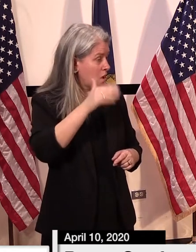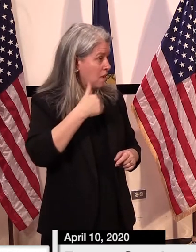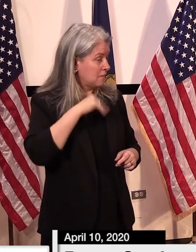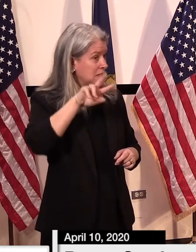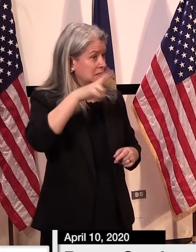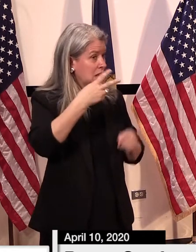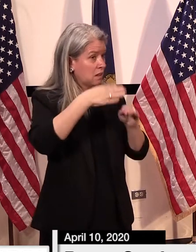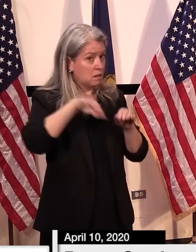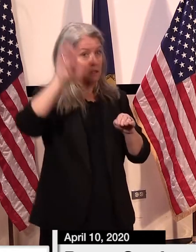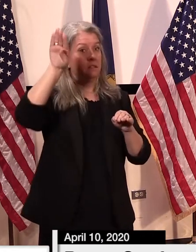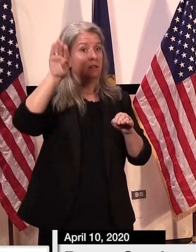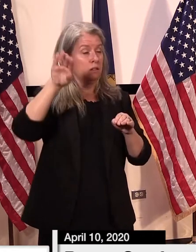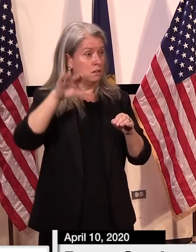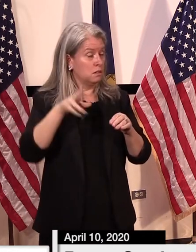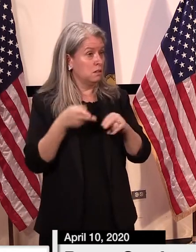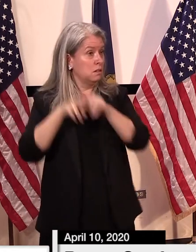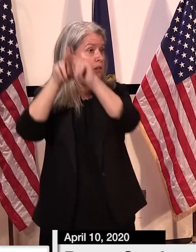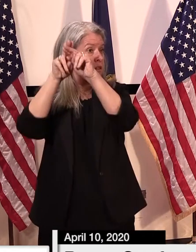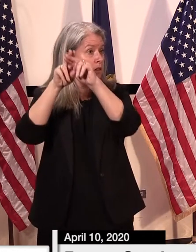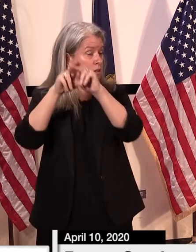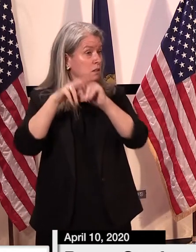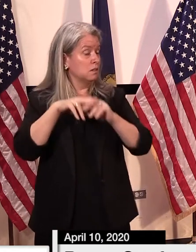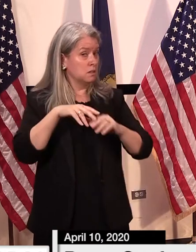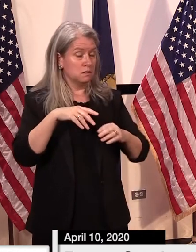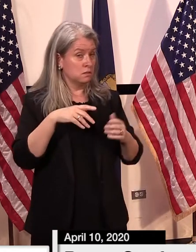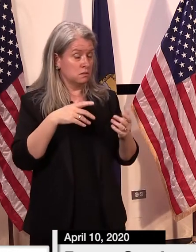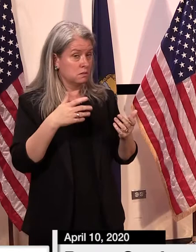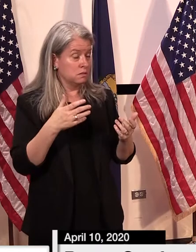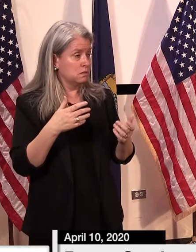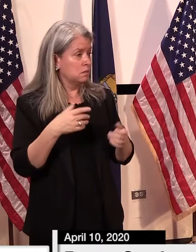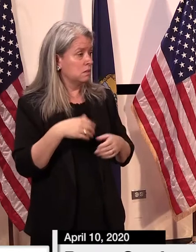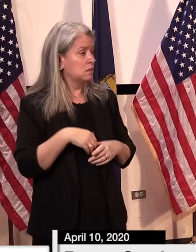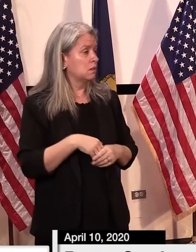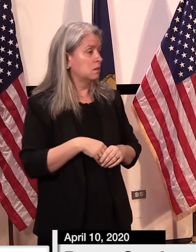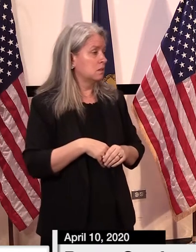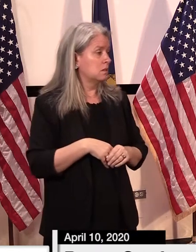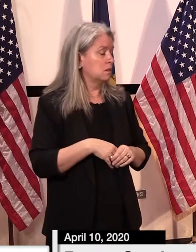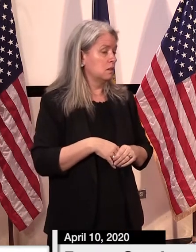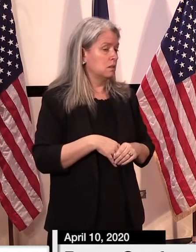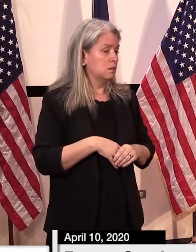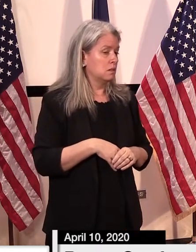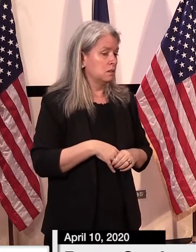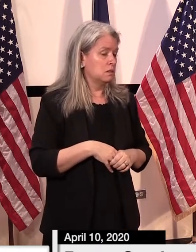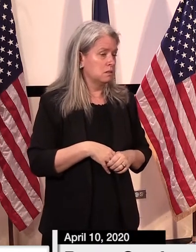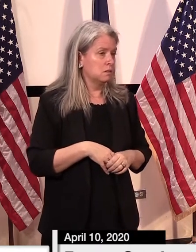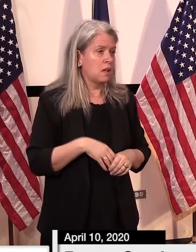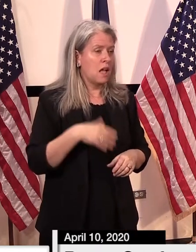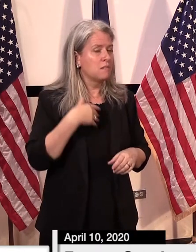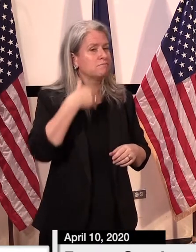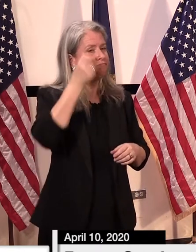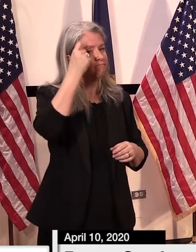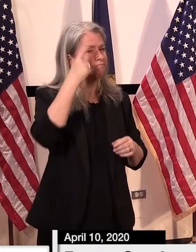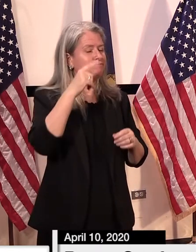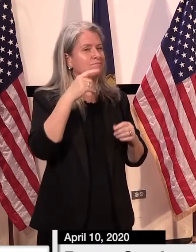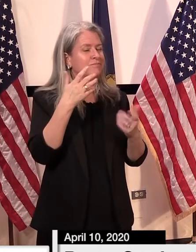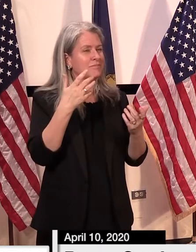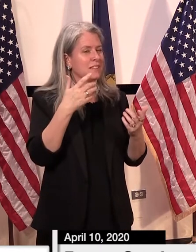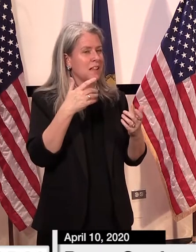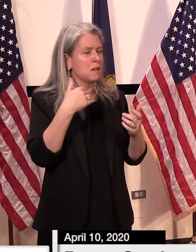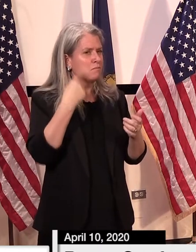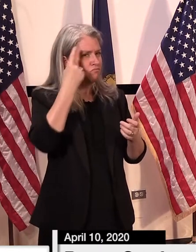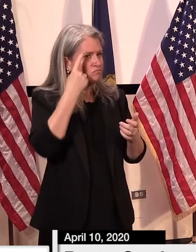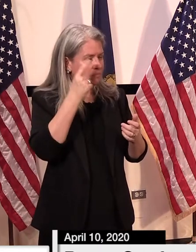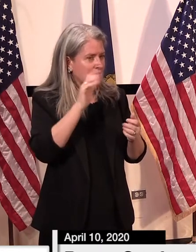spike it's come up several times uh it has to do it obviously has an effect and how just people generally think about it but it also